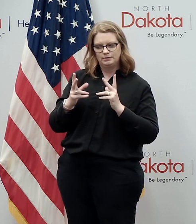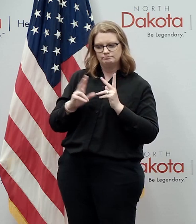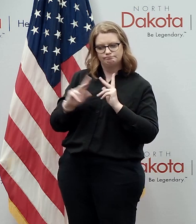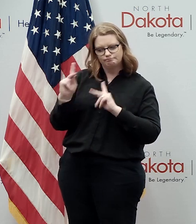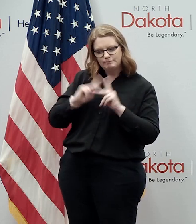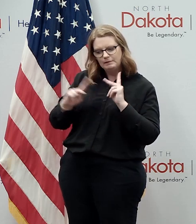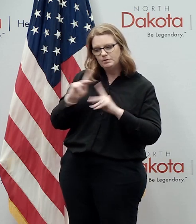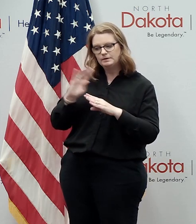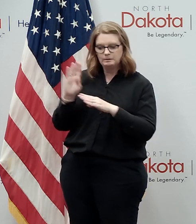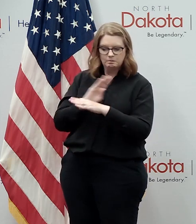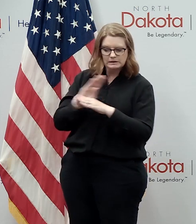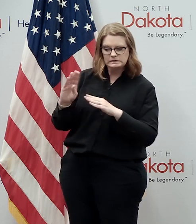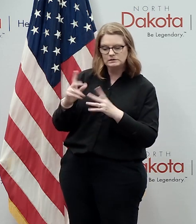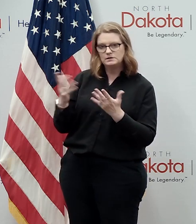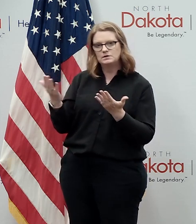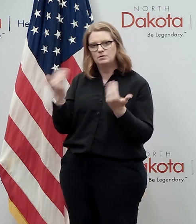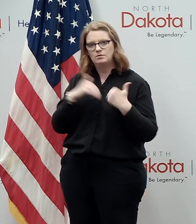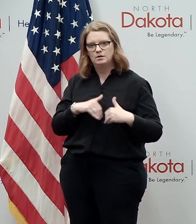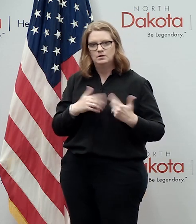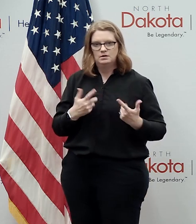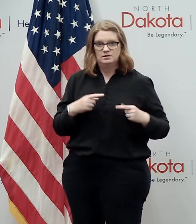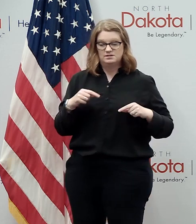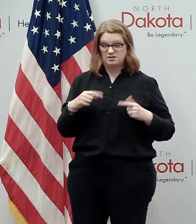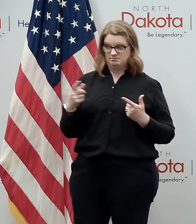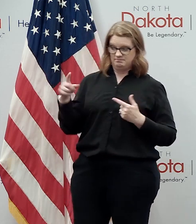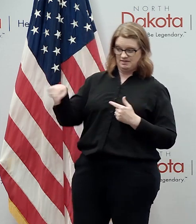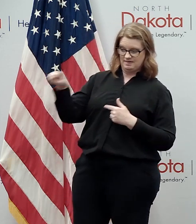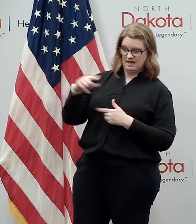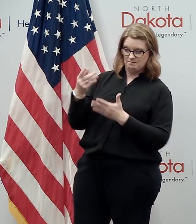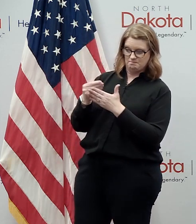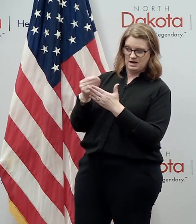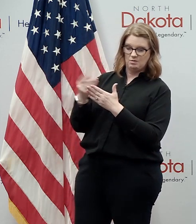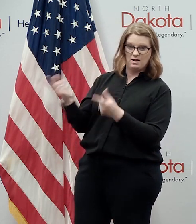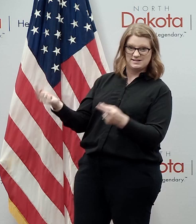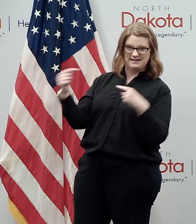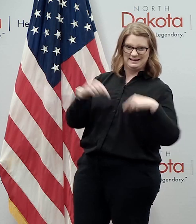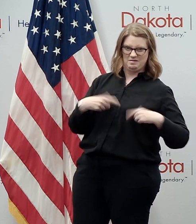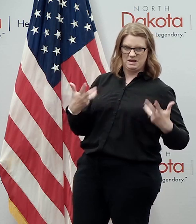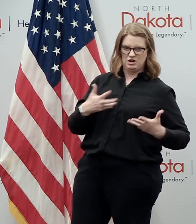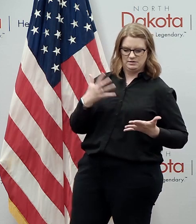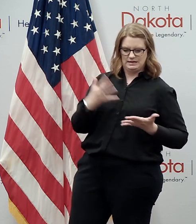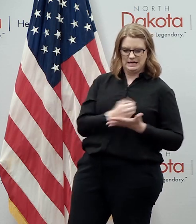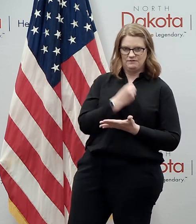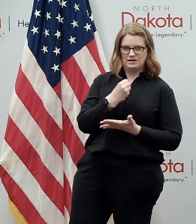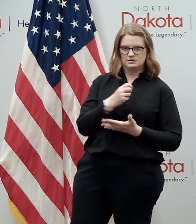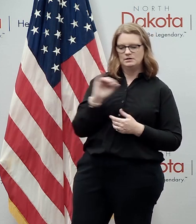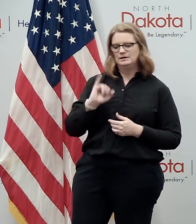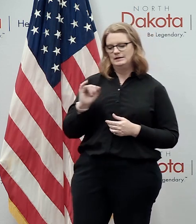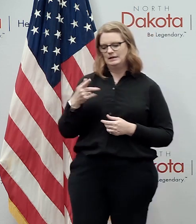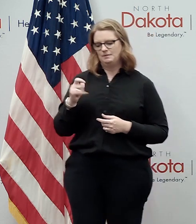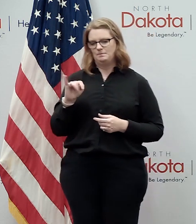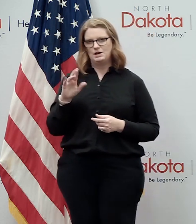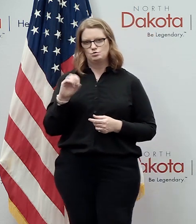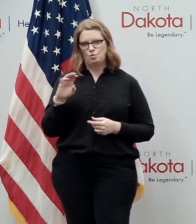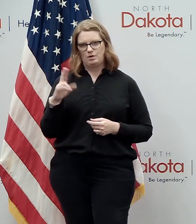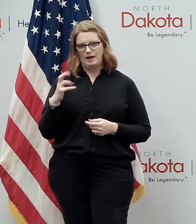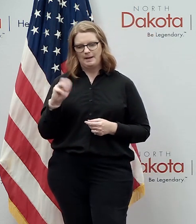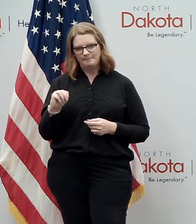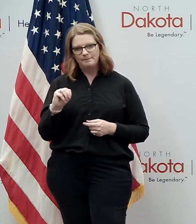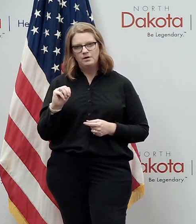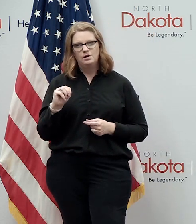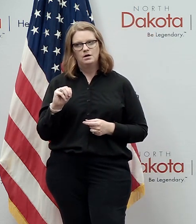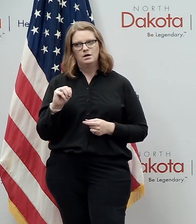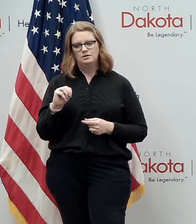a business climate in north dakota where that capital wants to come here versus go someplace else like on petrochem these are uh